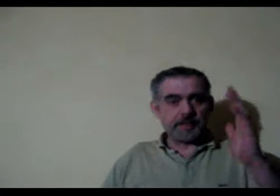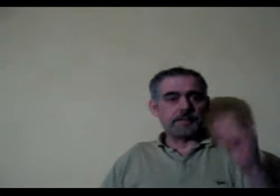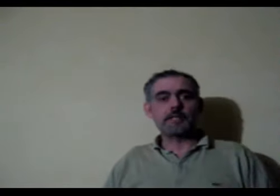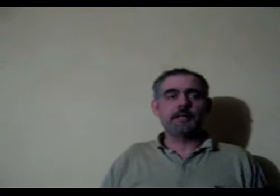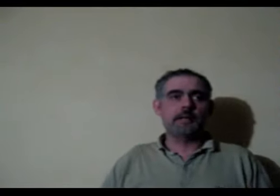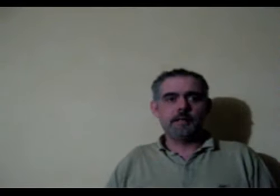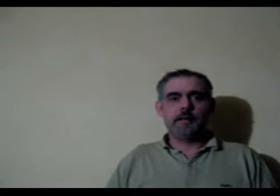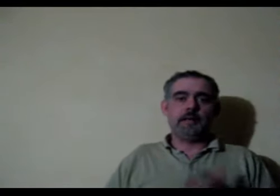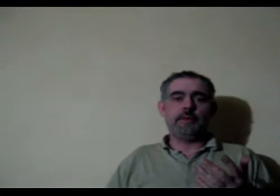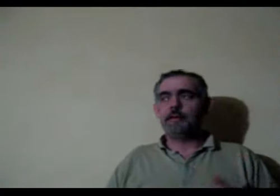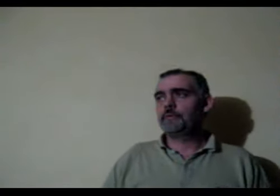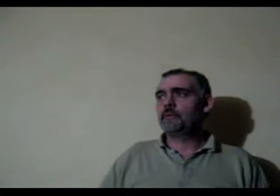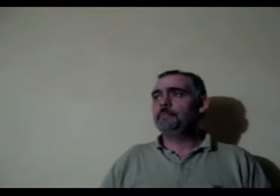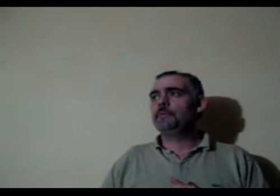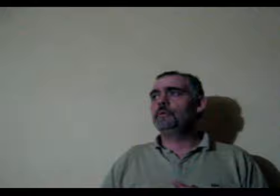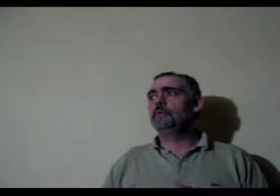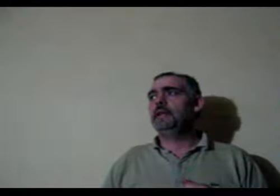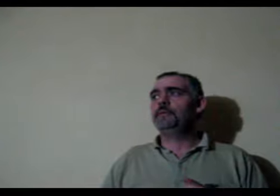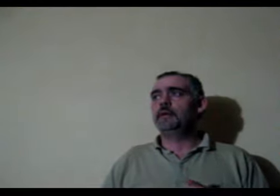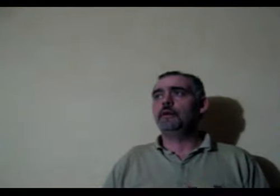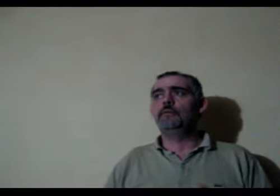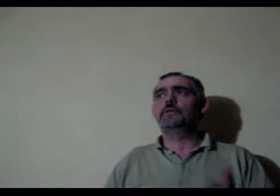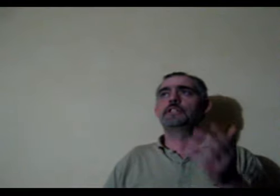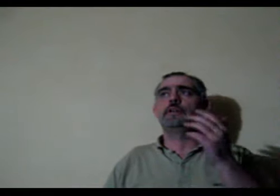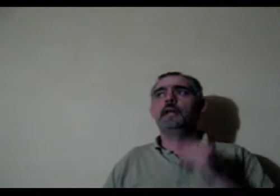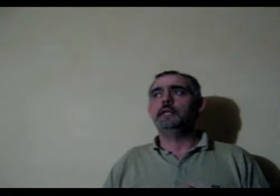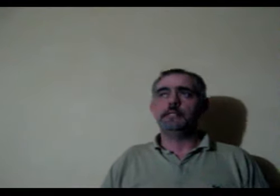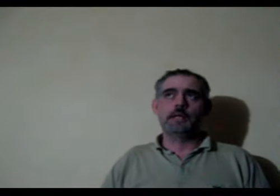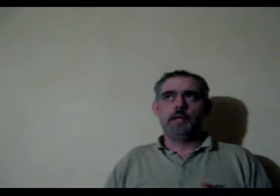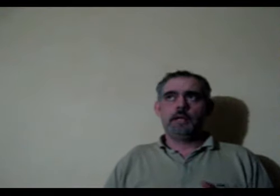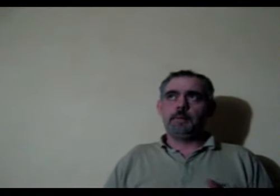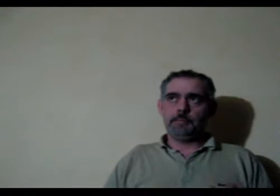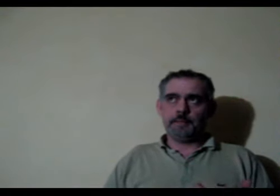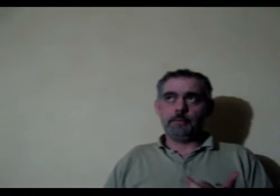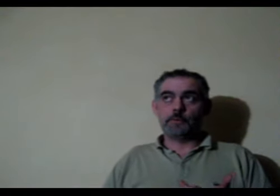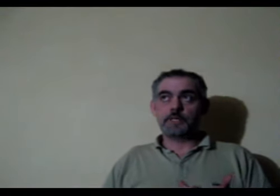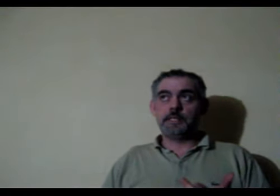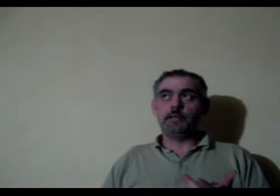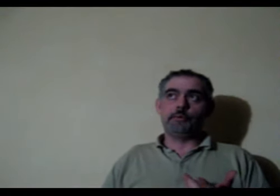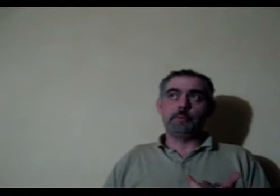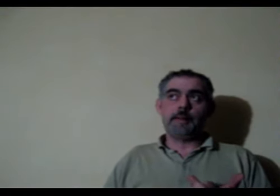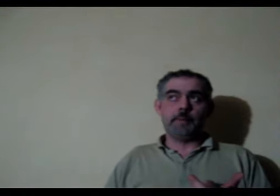um... left handers out there for people who are left handed over a certain age maybe they will still remember